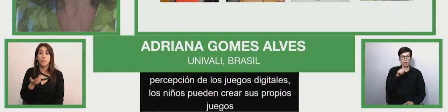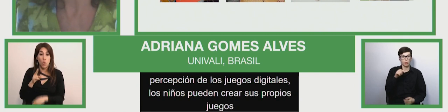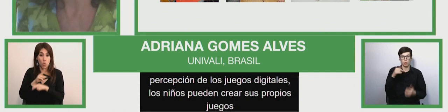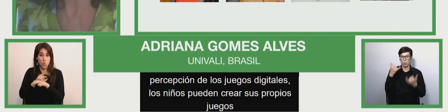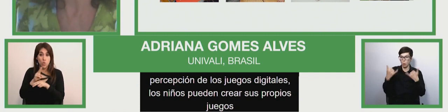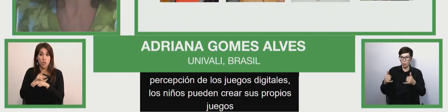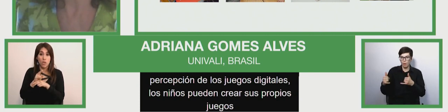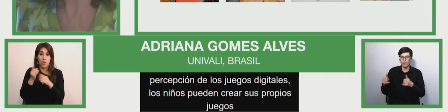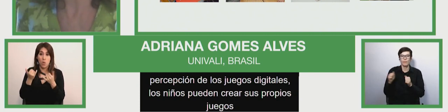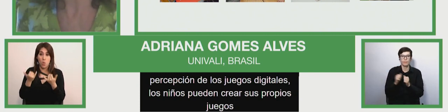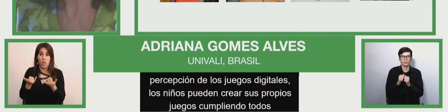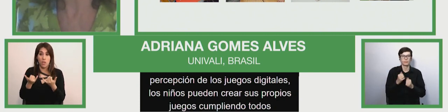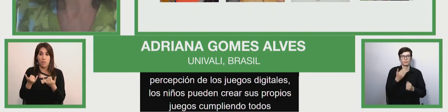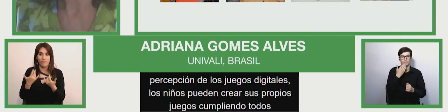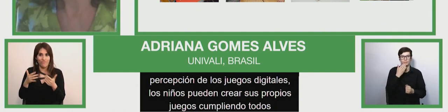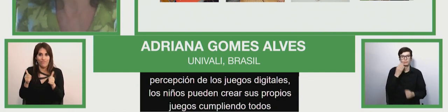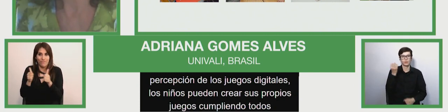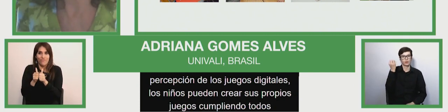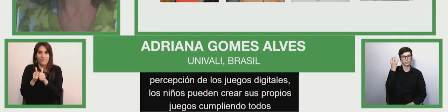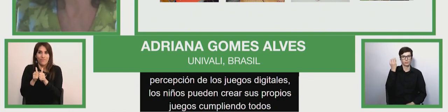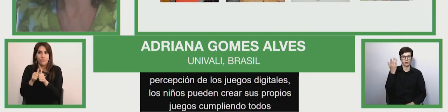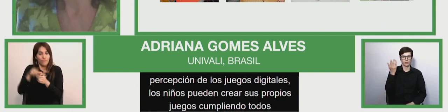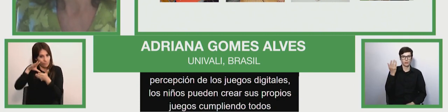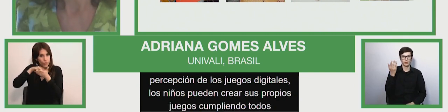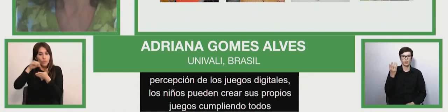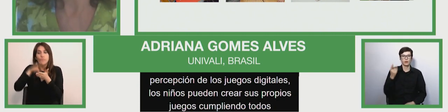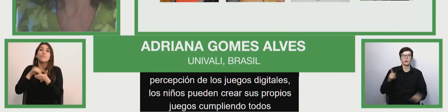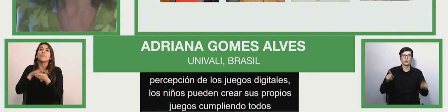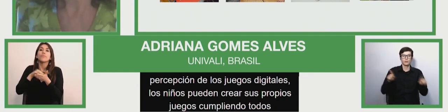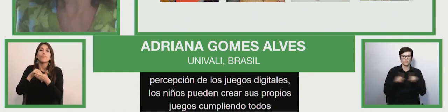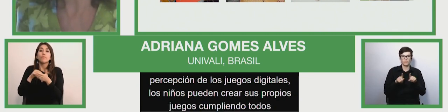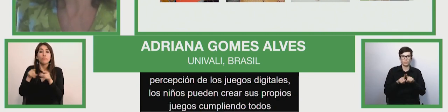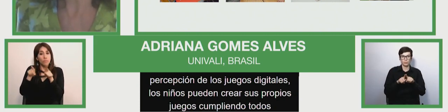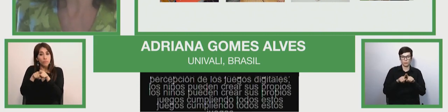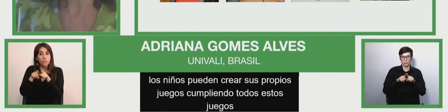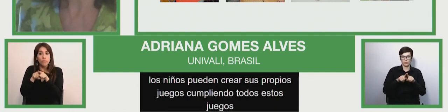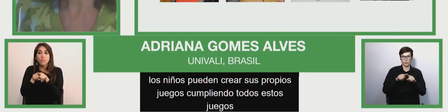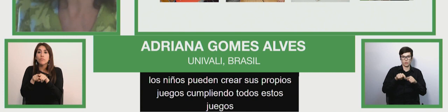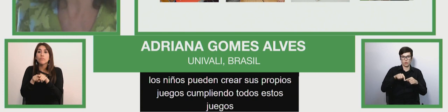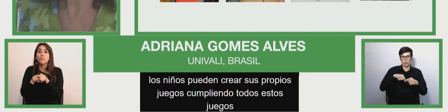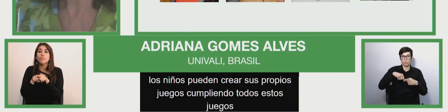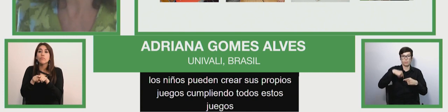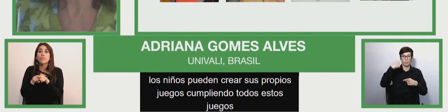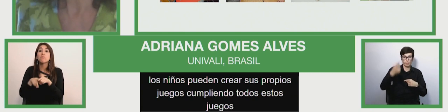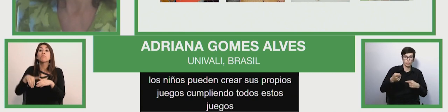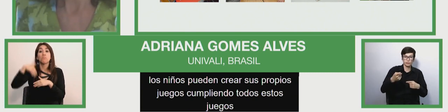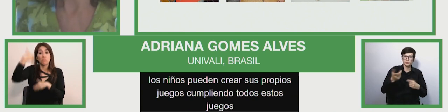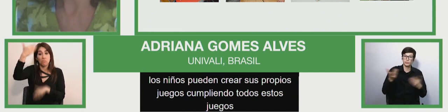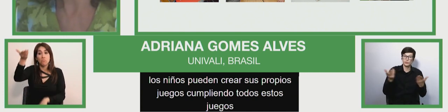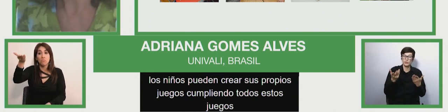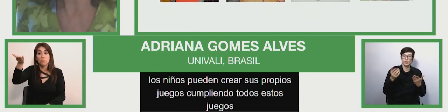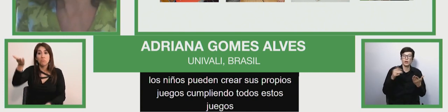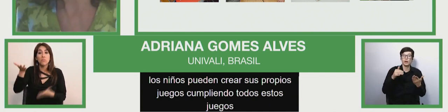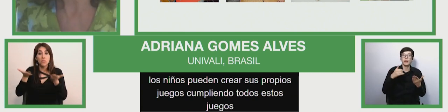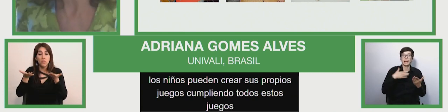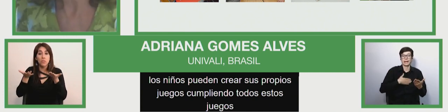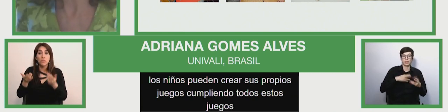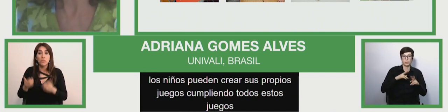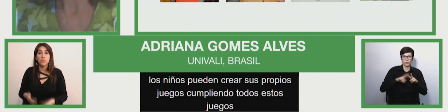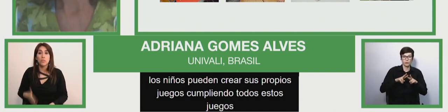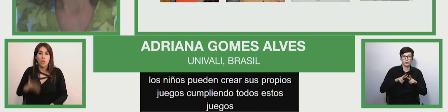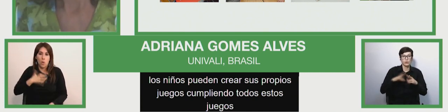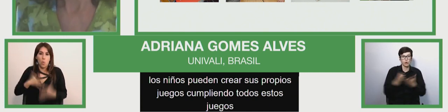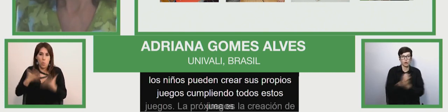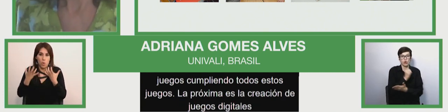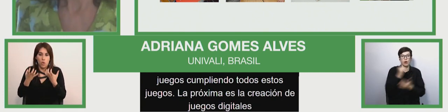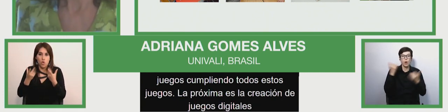owner of our great games in digital media using auto in tools at last the fourth stage is